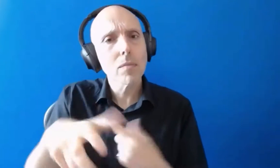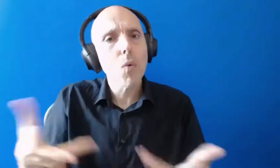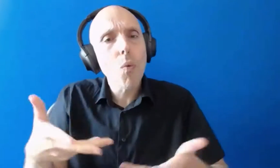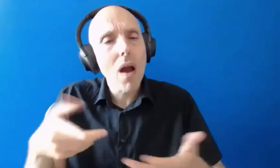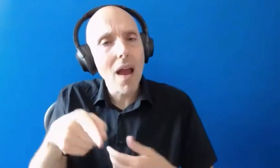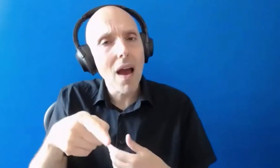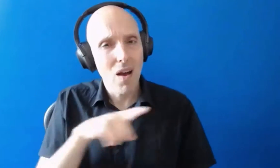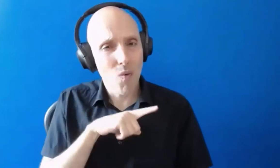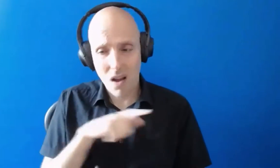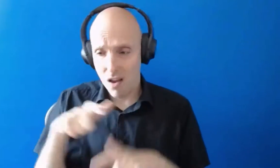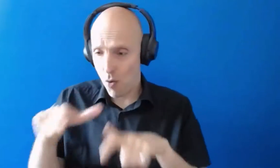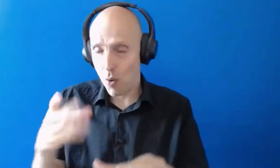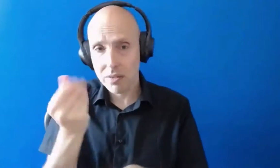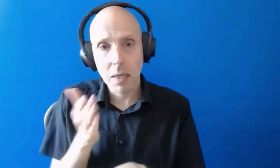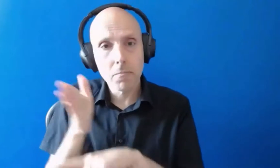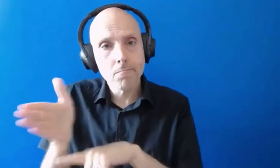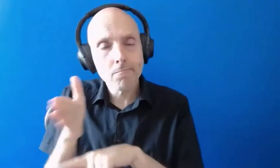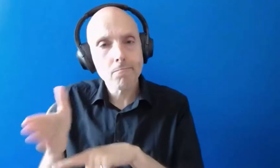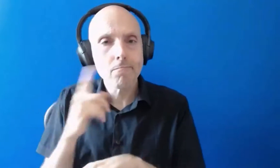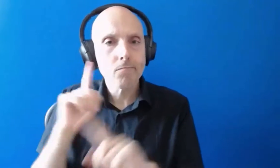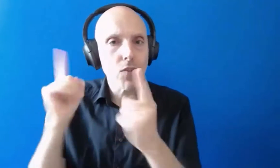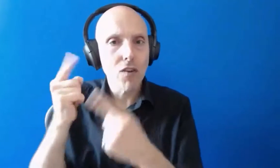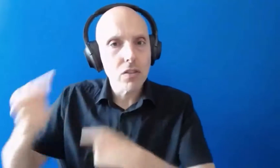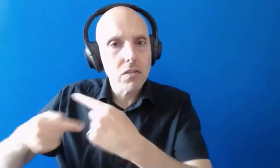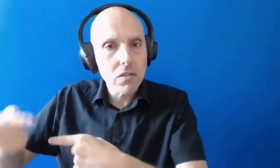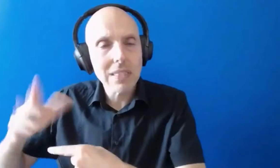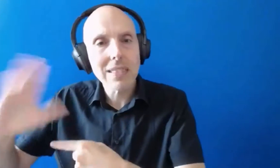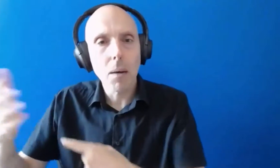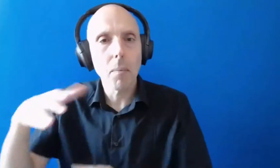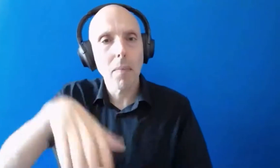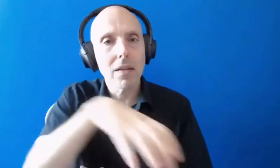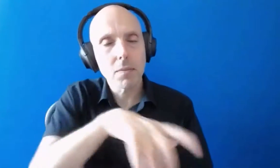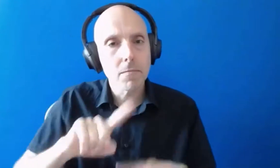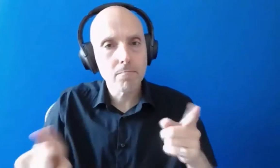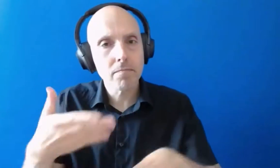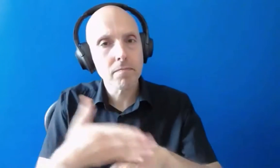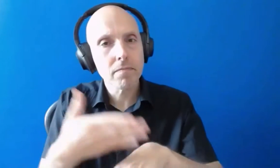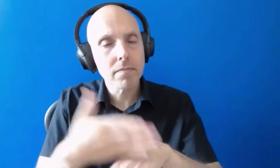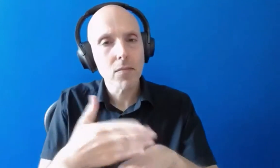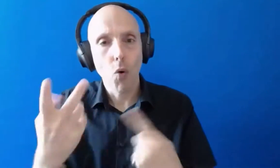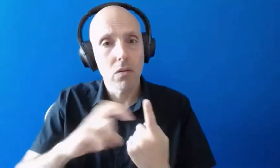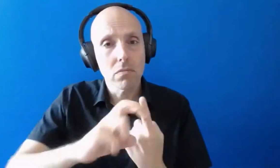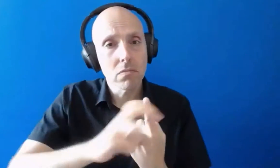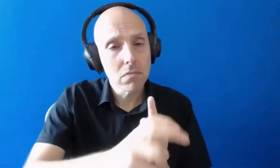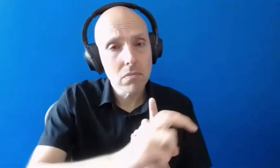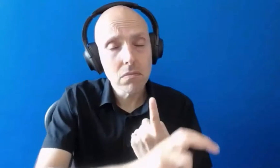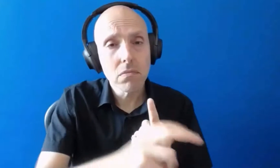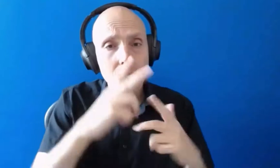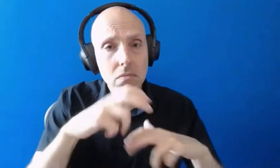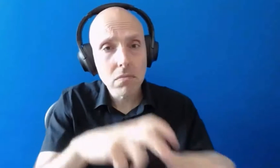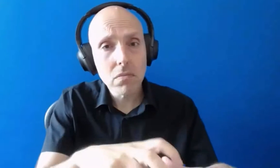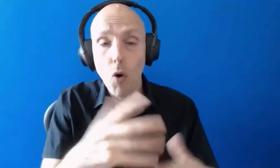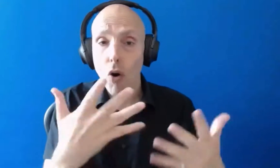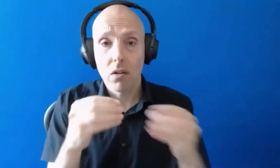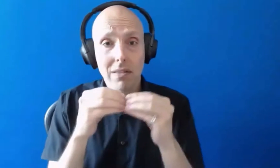people's courses so they'll look at what placements you you might be attending or field trips uh maybe even you know study abroad